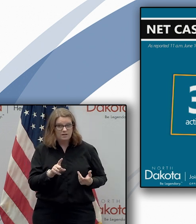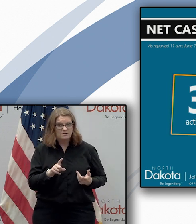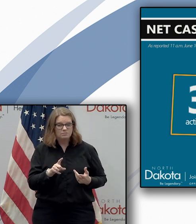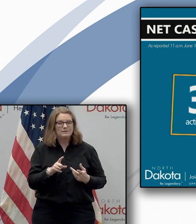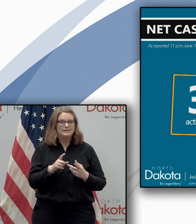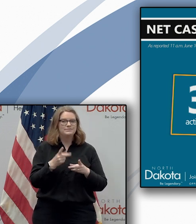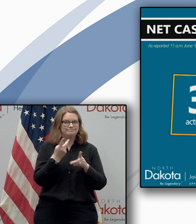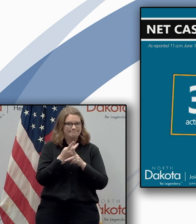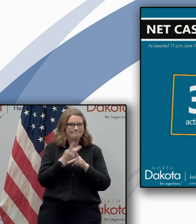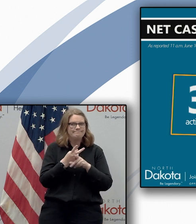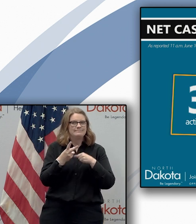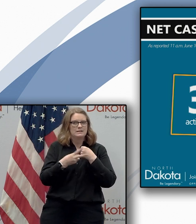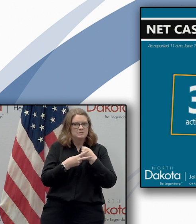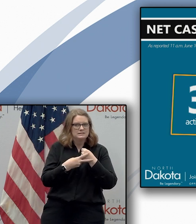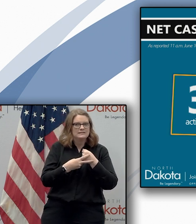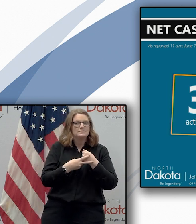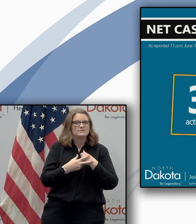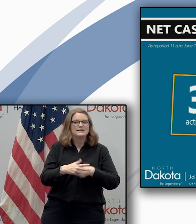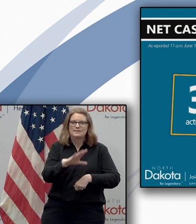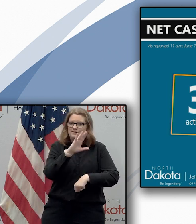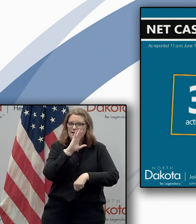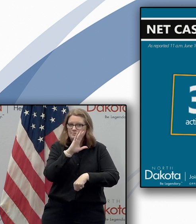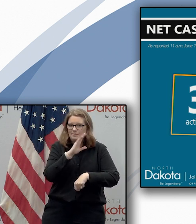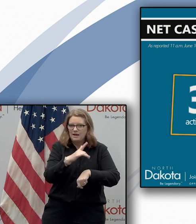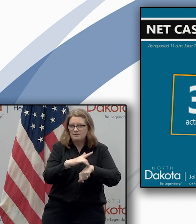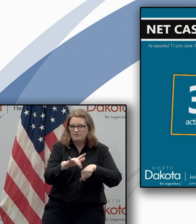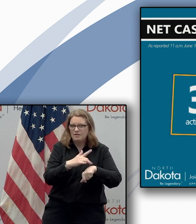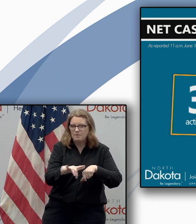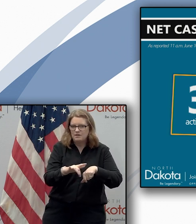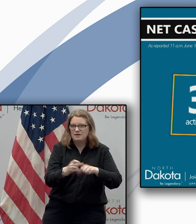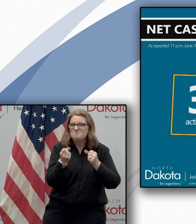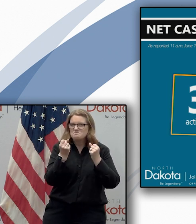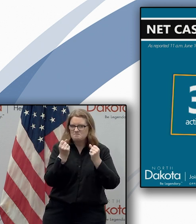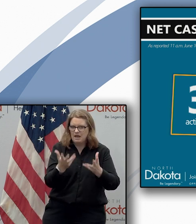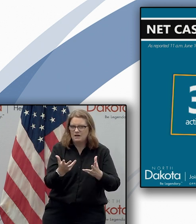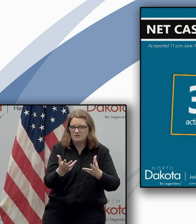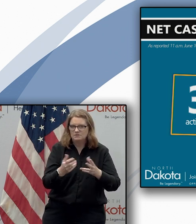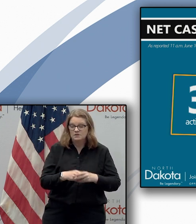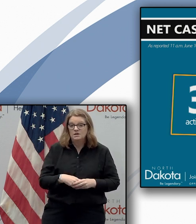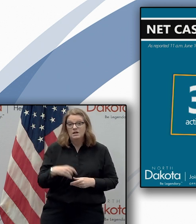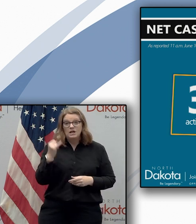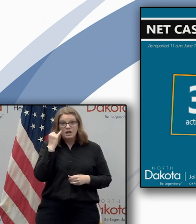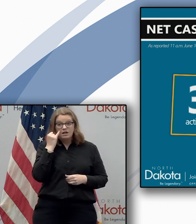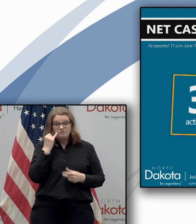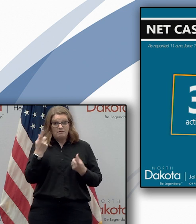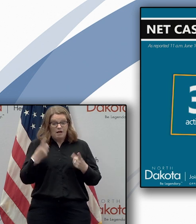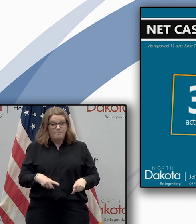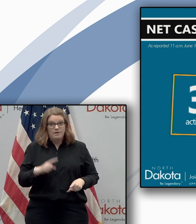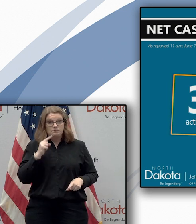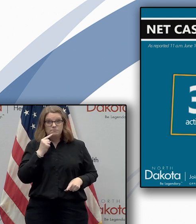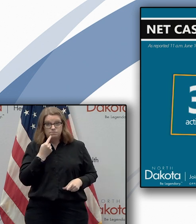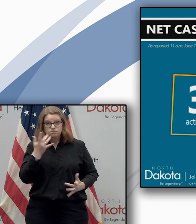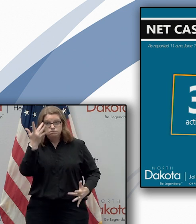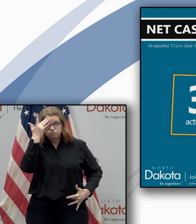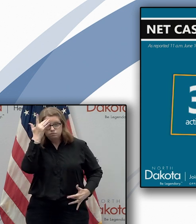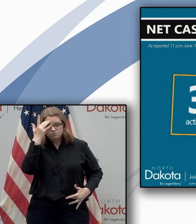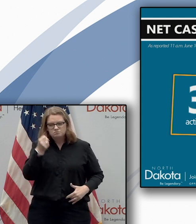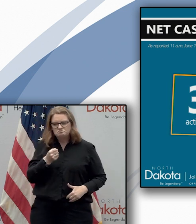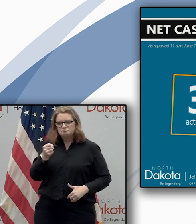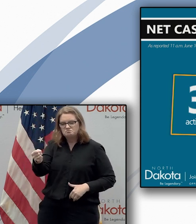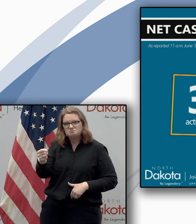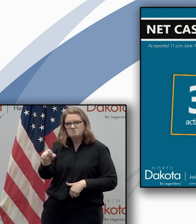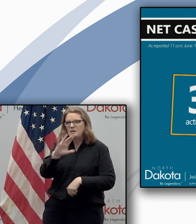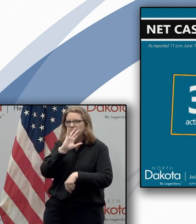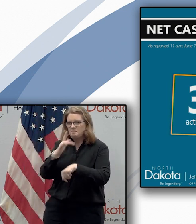and maintain and have great capacity for dealing at the highest level of care for anyone who may uh come down with with